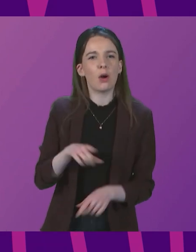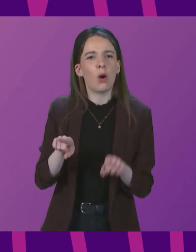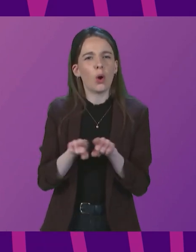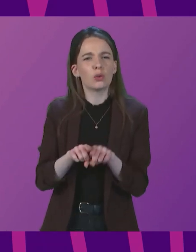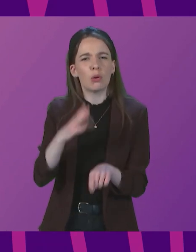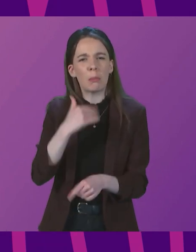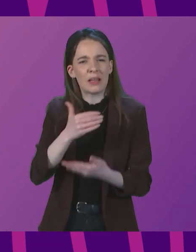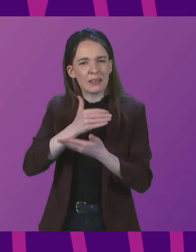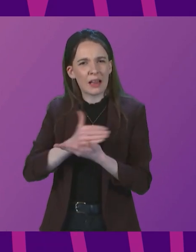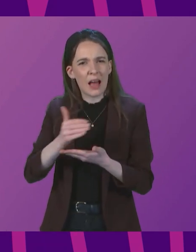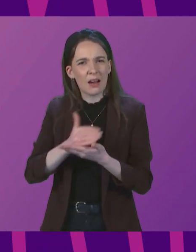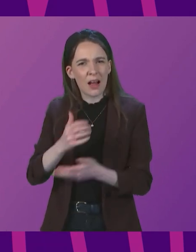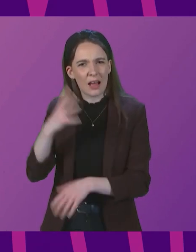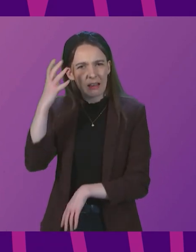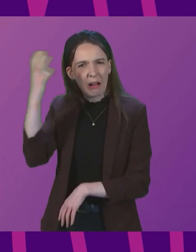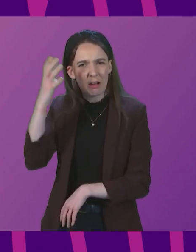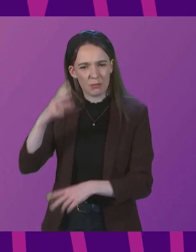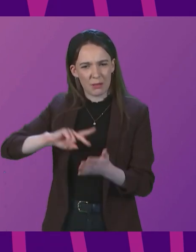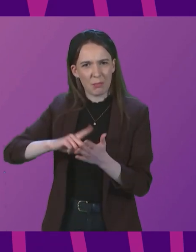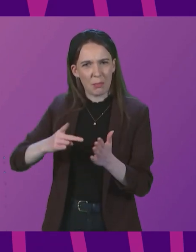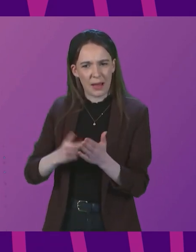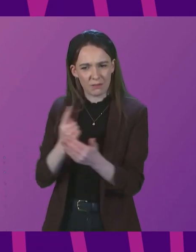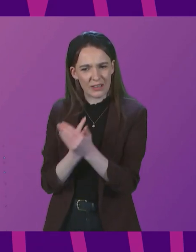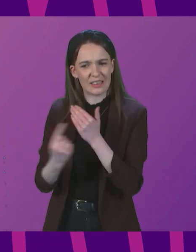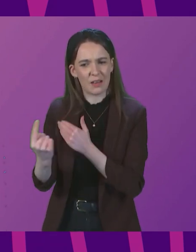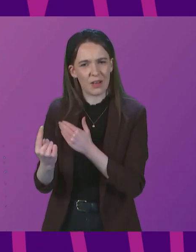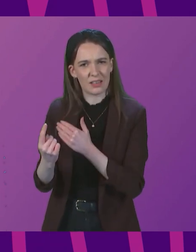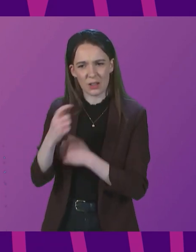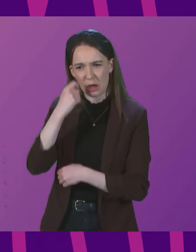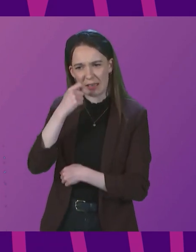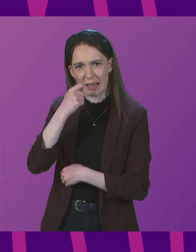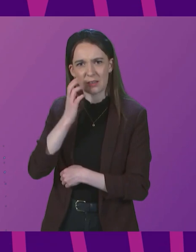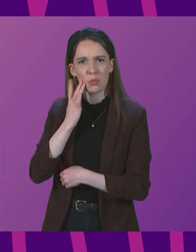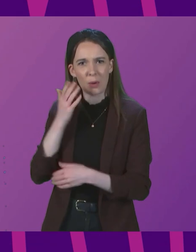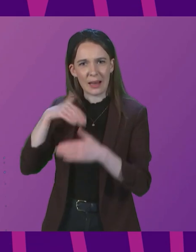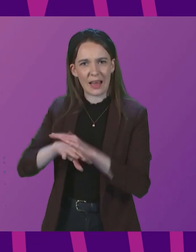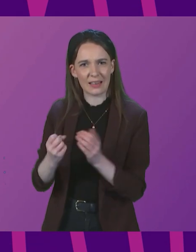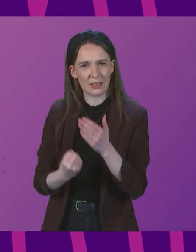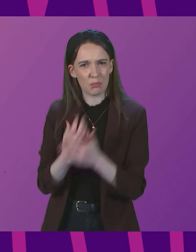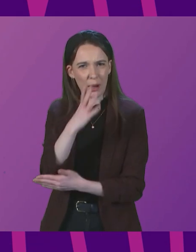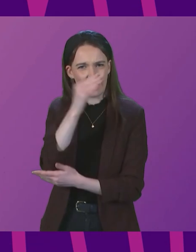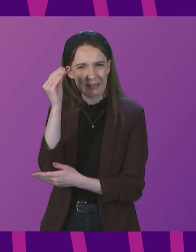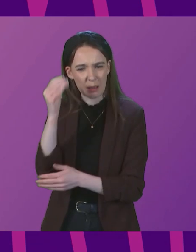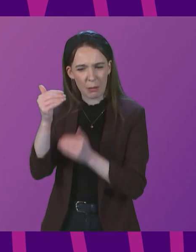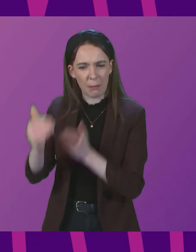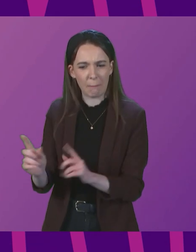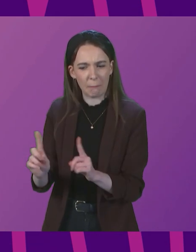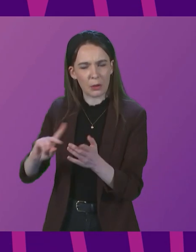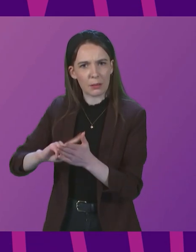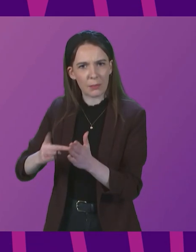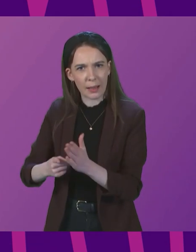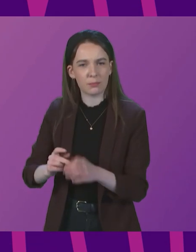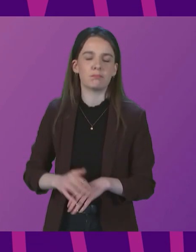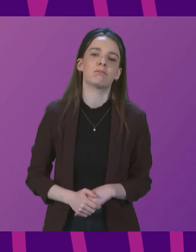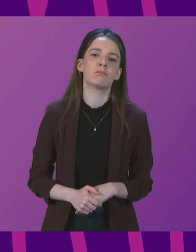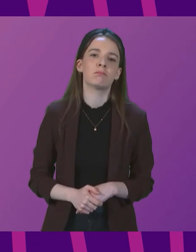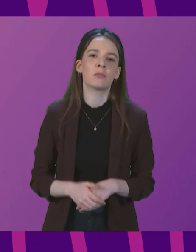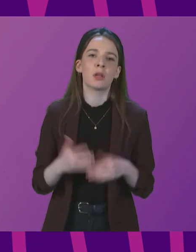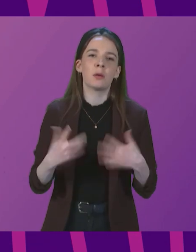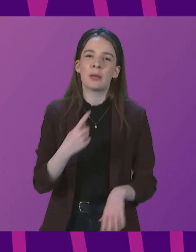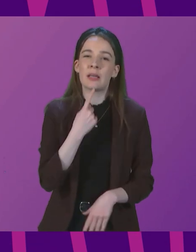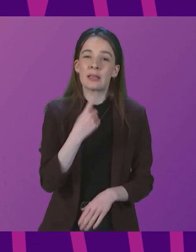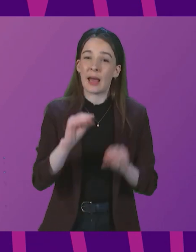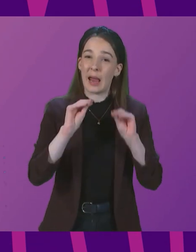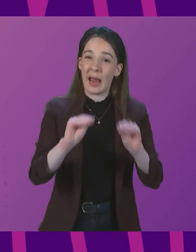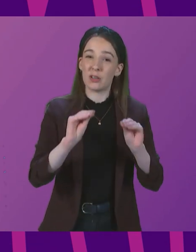plans for self-isolation and testing as we move forward into the spring and summer periods? The Minister. The Education Secretary has previously set